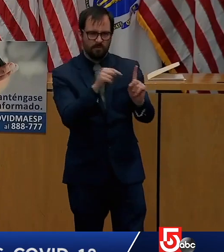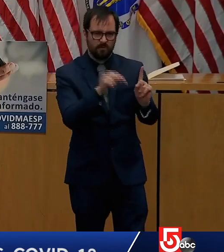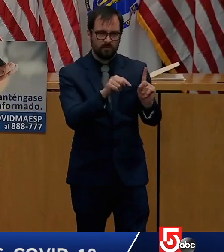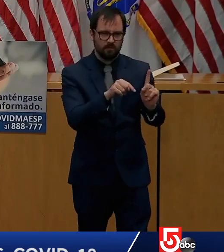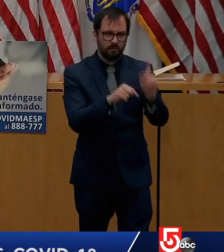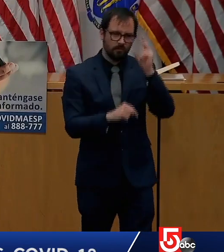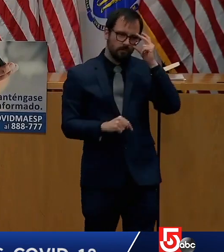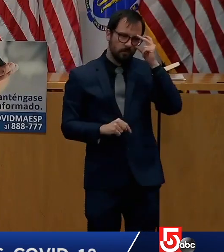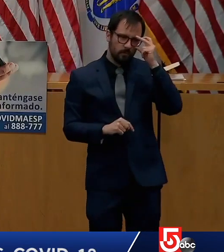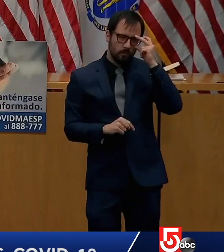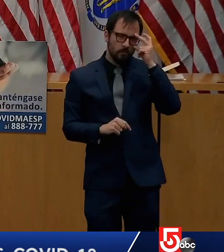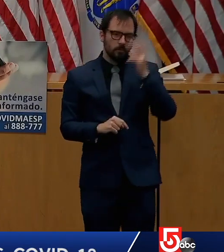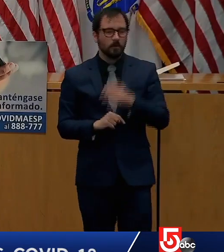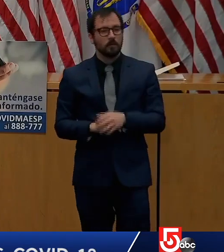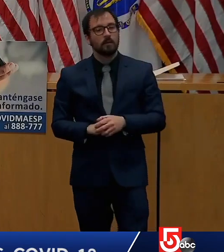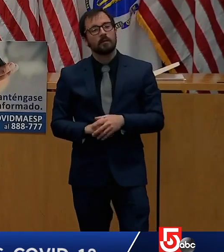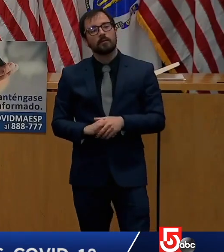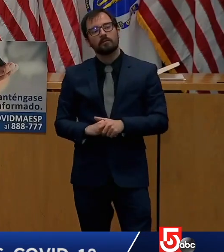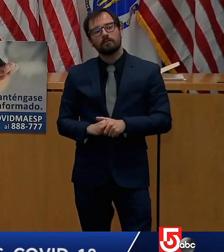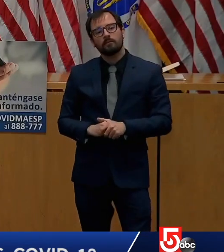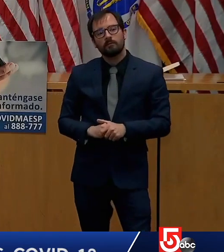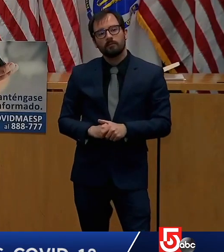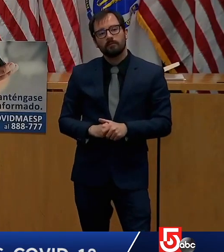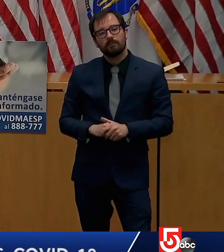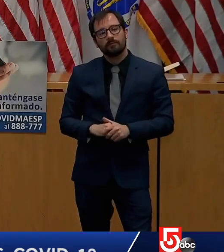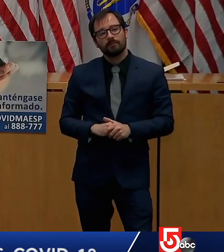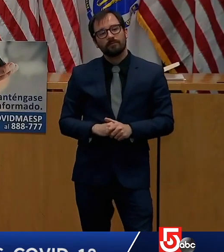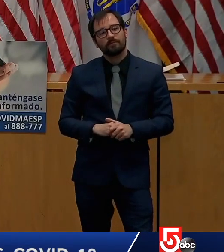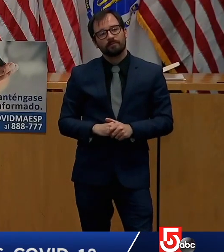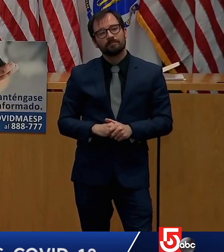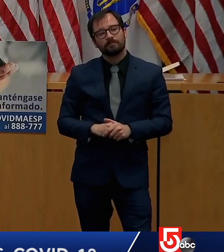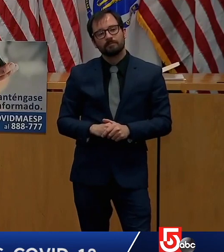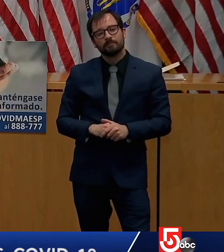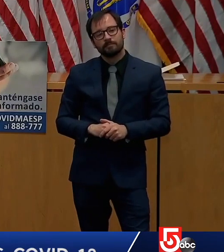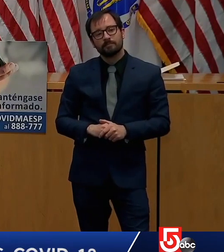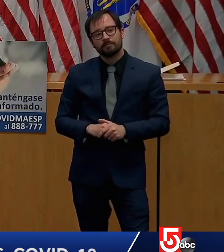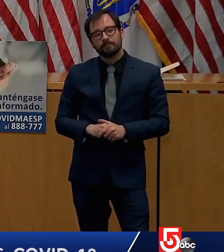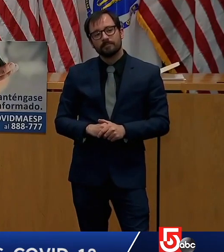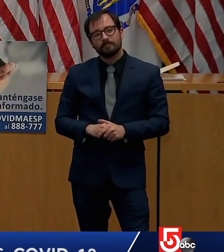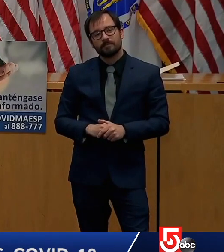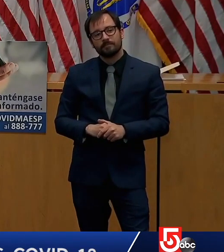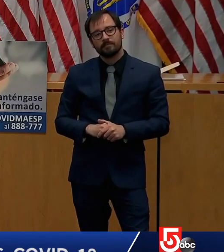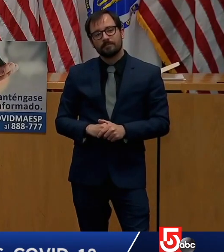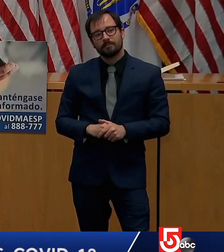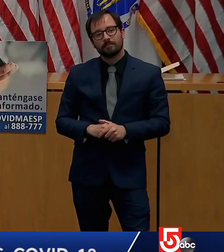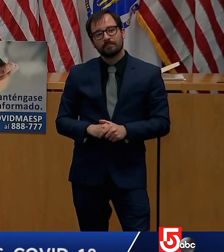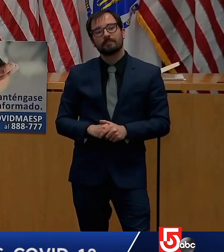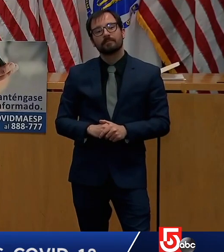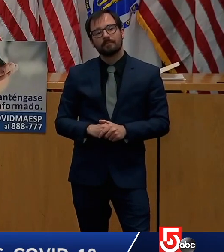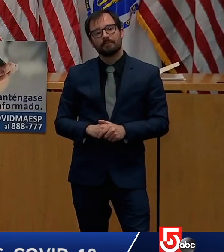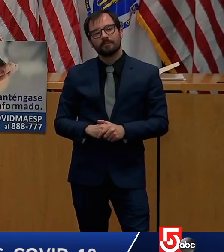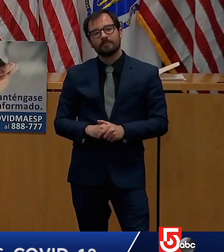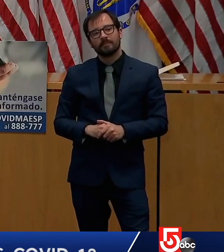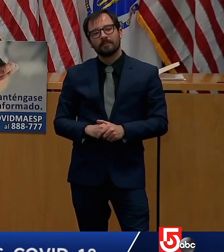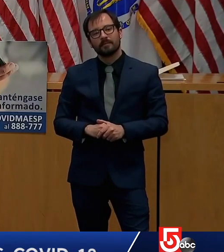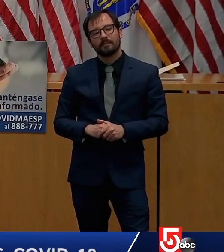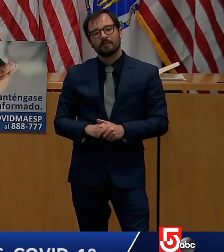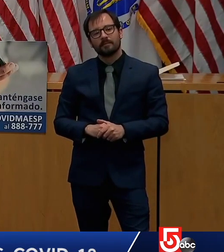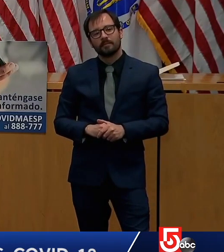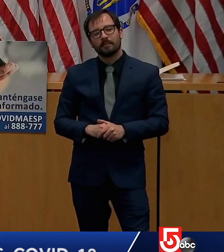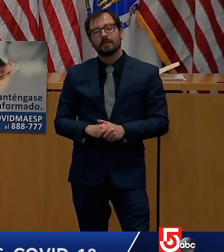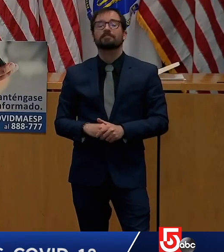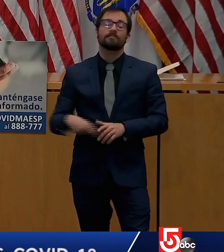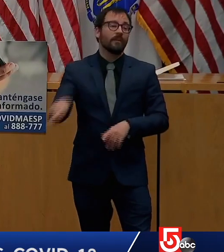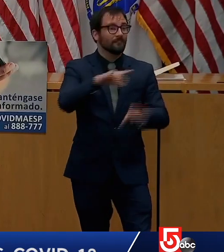during this pandemic to their home. And since its launch on April 7th, the Family Resource Line has received more than 3